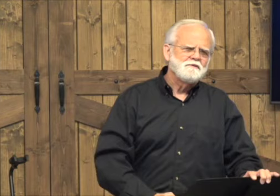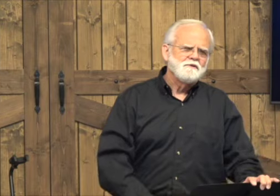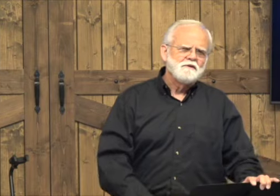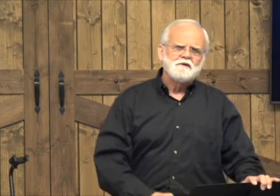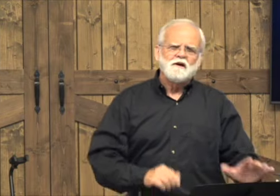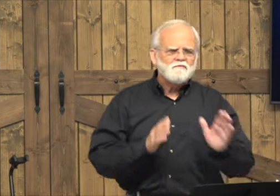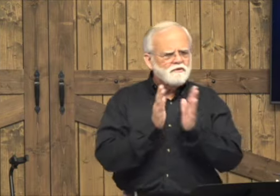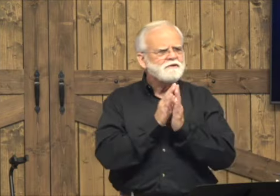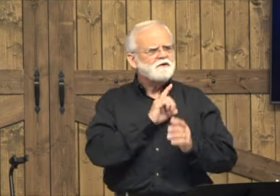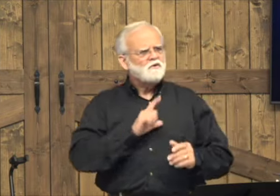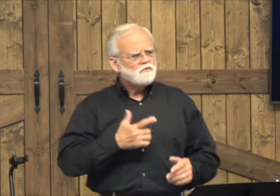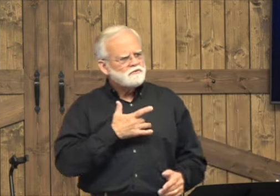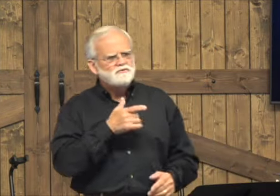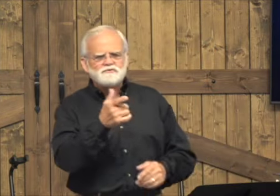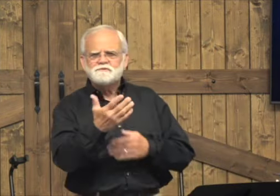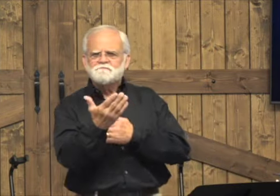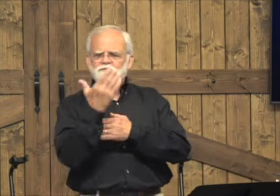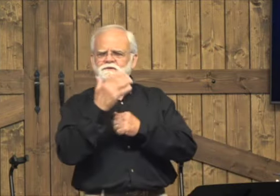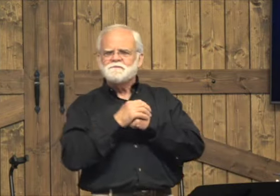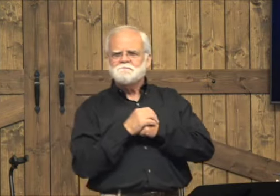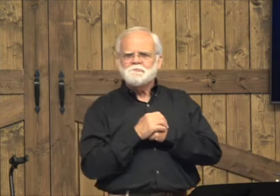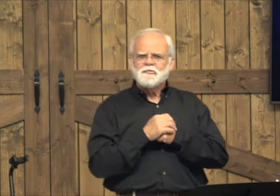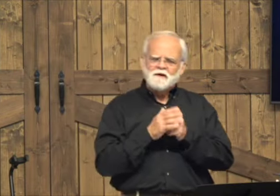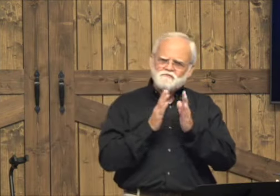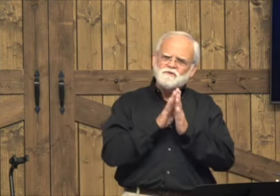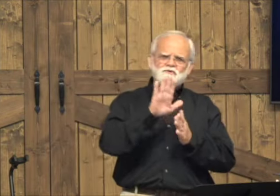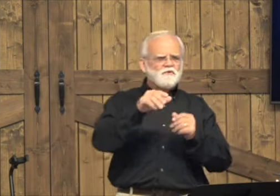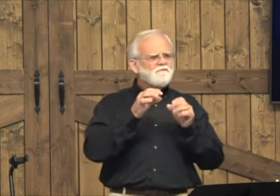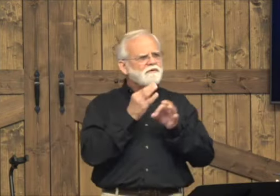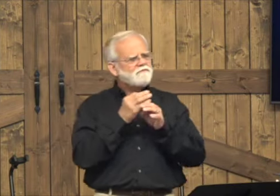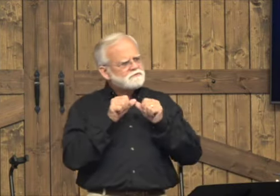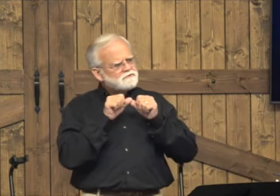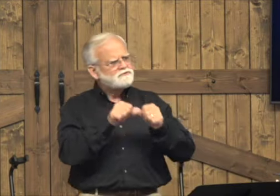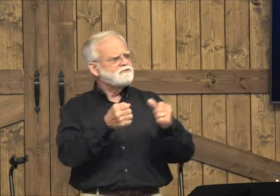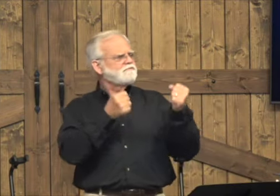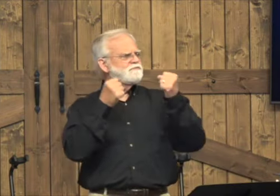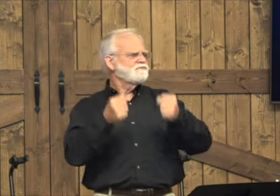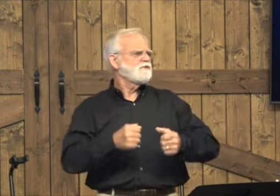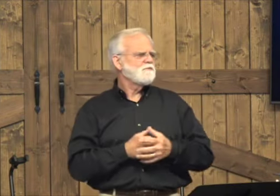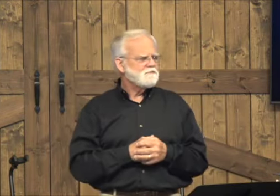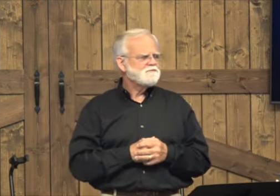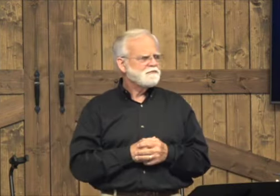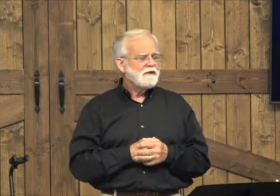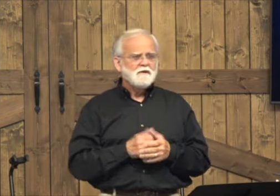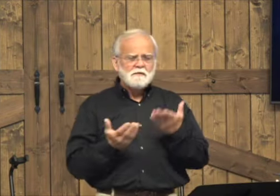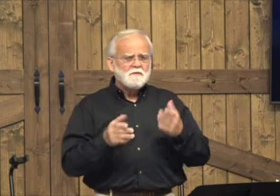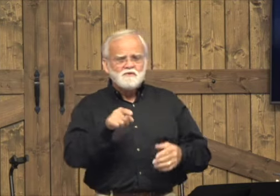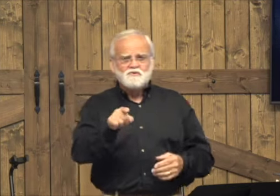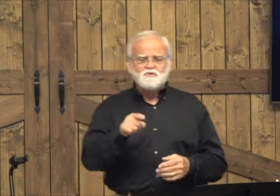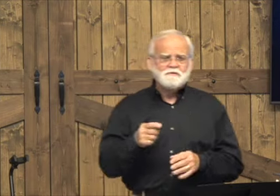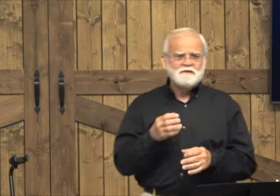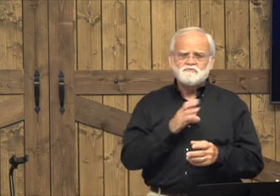has touched you. I pray that the Lord will touch your heart and that your faith will continue to grow.